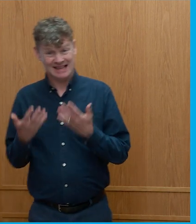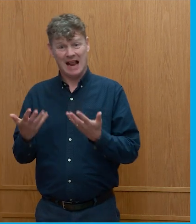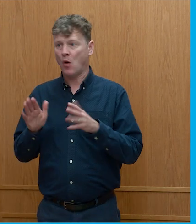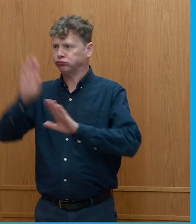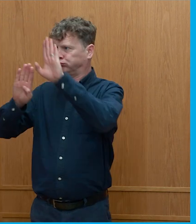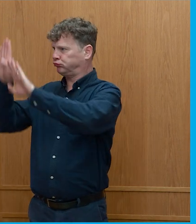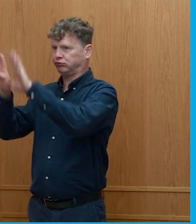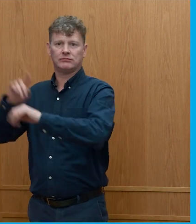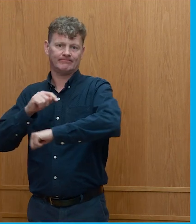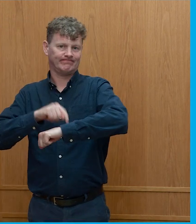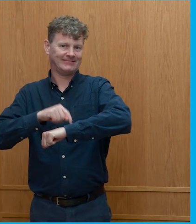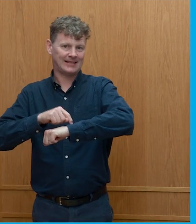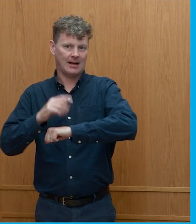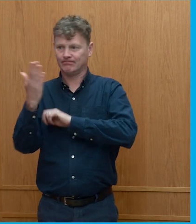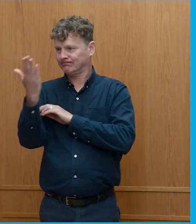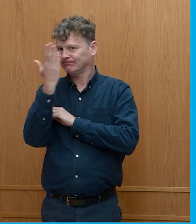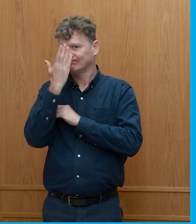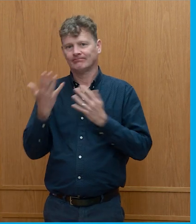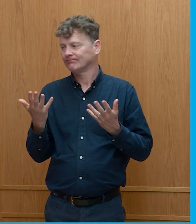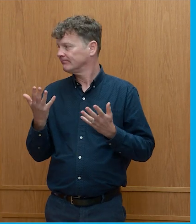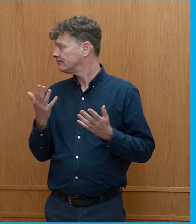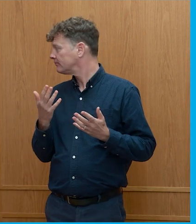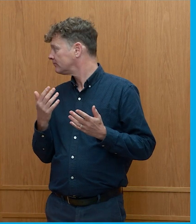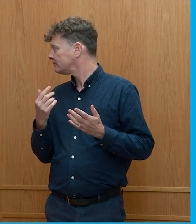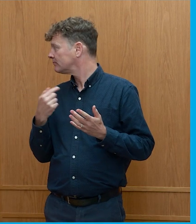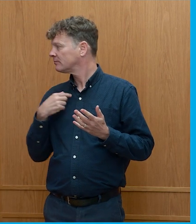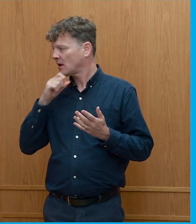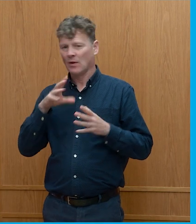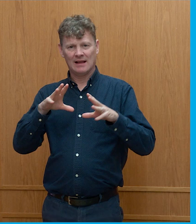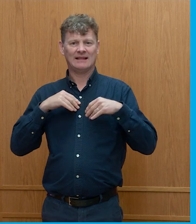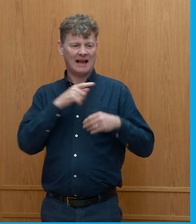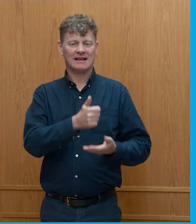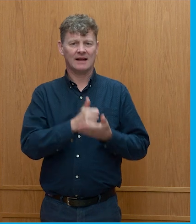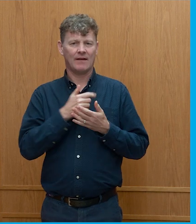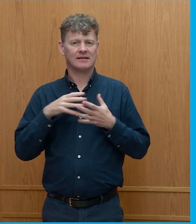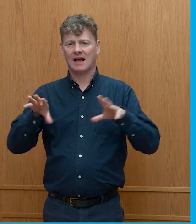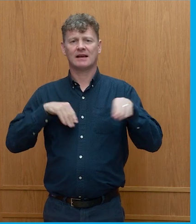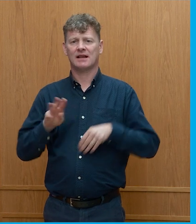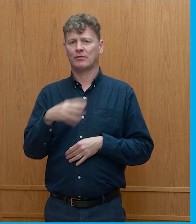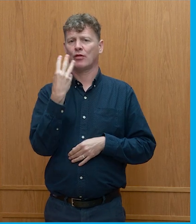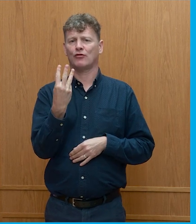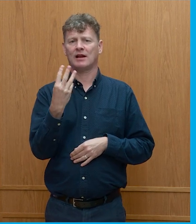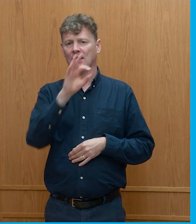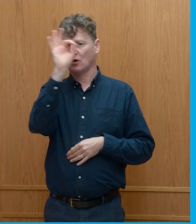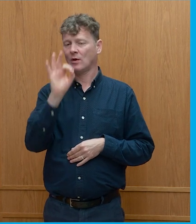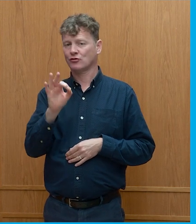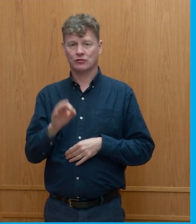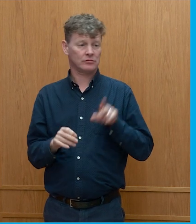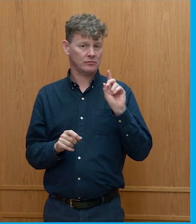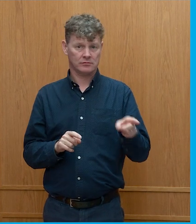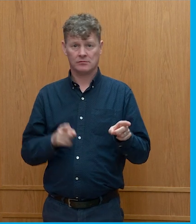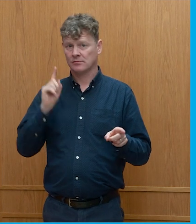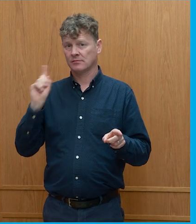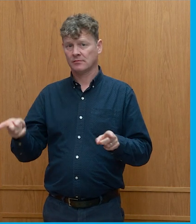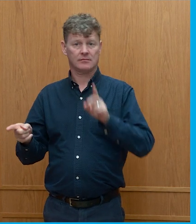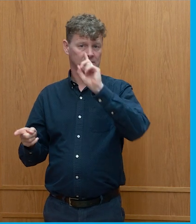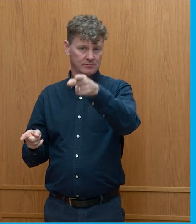we're running out of time so i'm going to take the gentleman's advice and and do three uh which is yourself then the